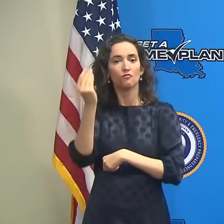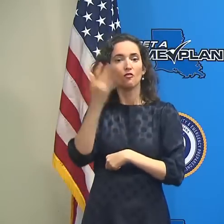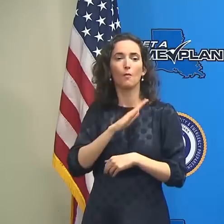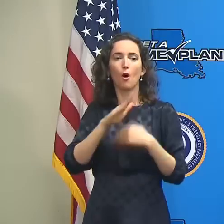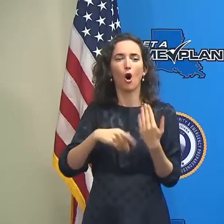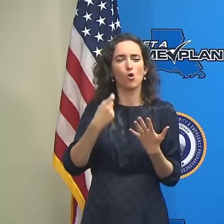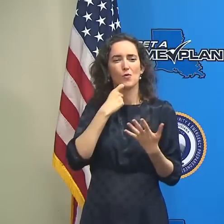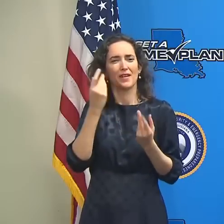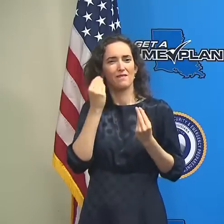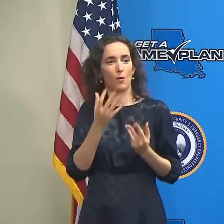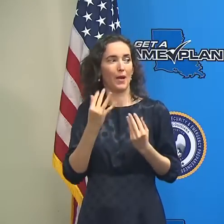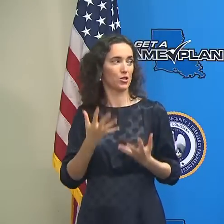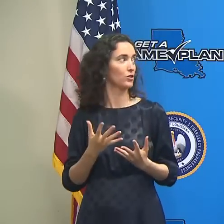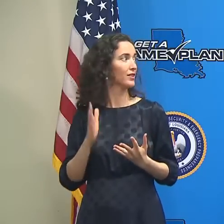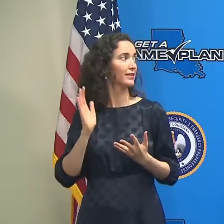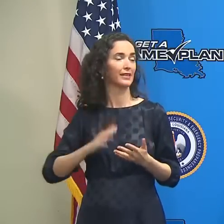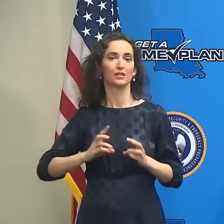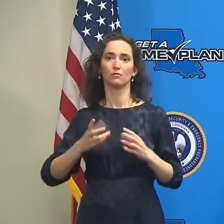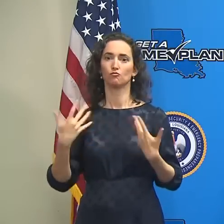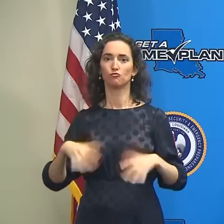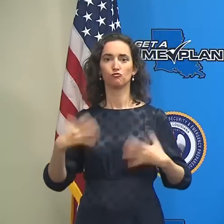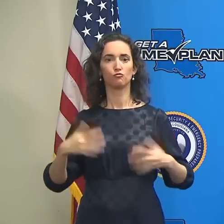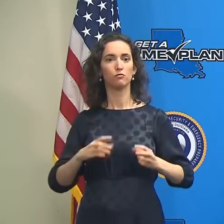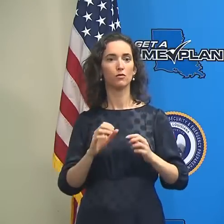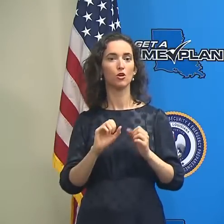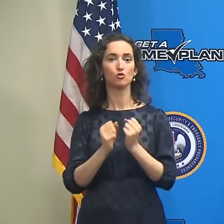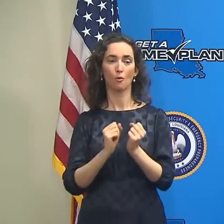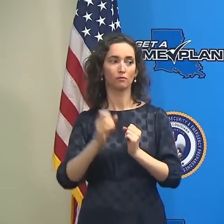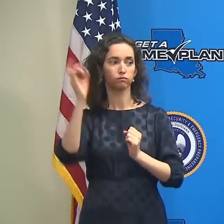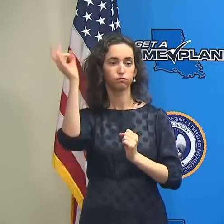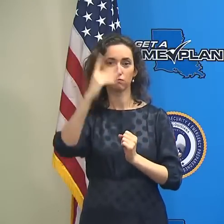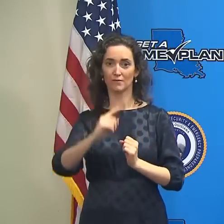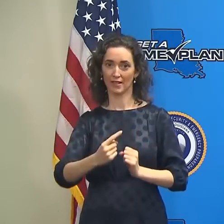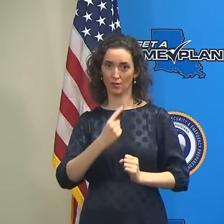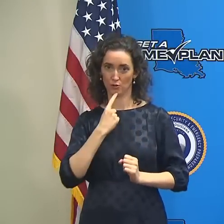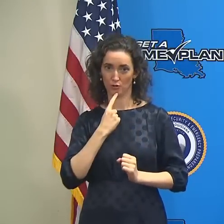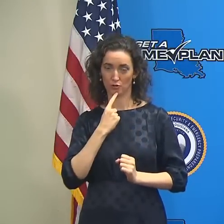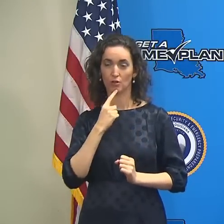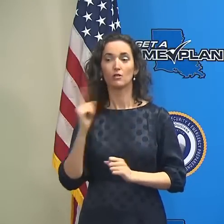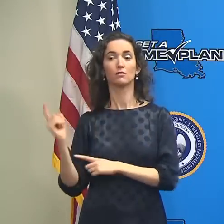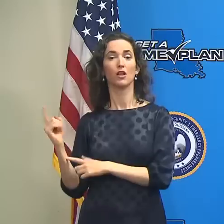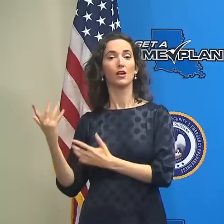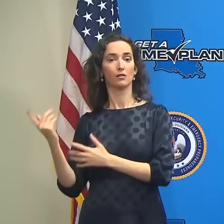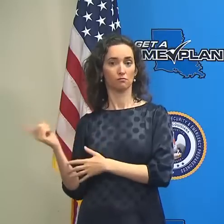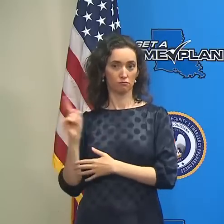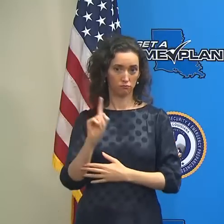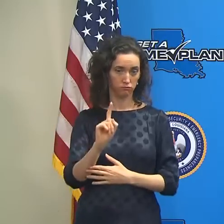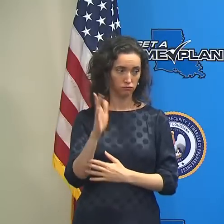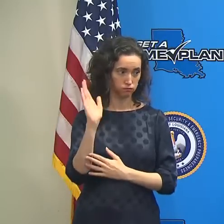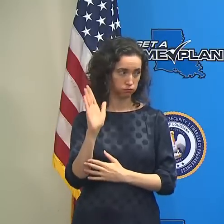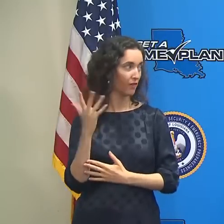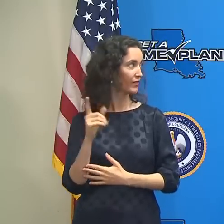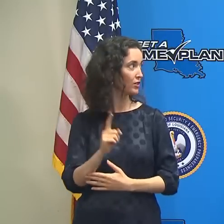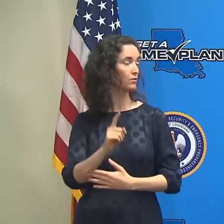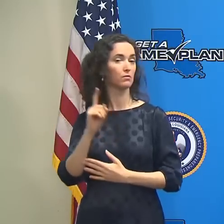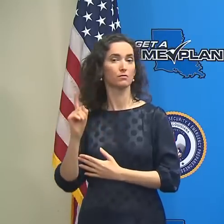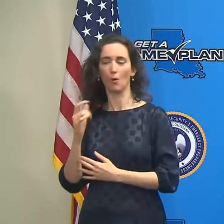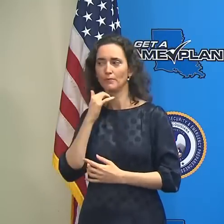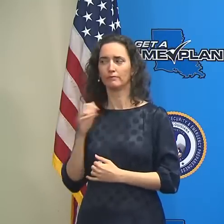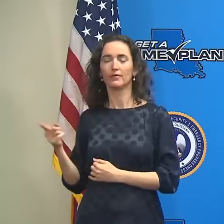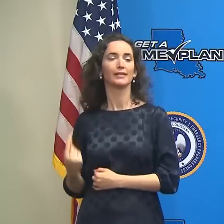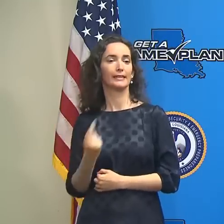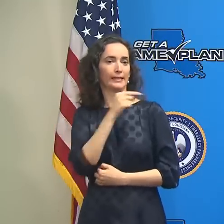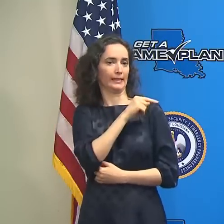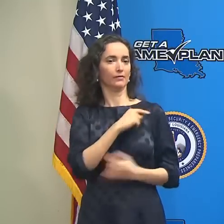on what is a very serious storm, and then I will come back up and give some additional remarks